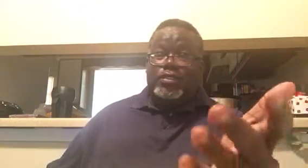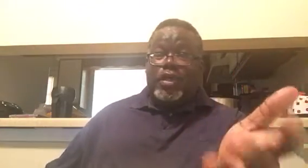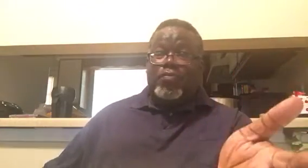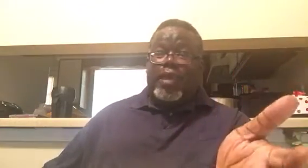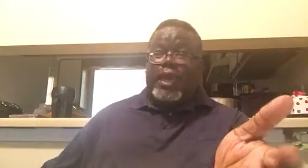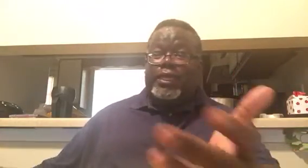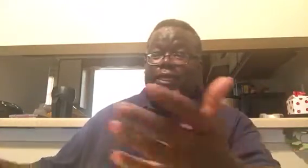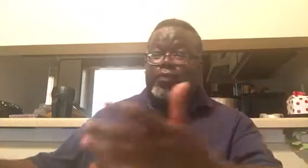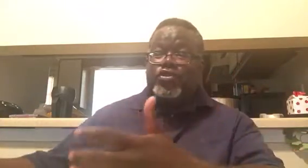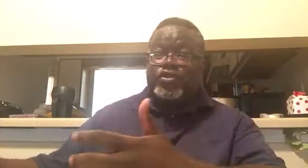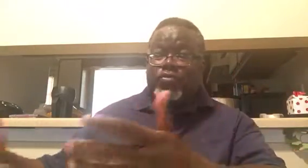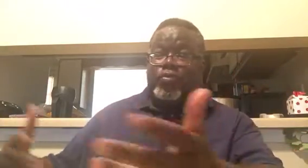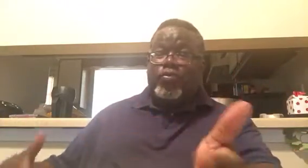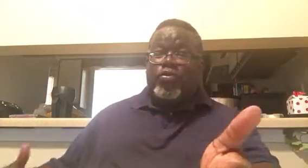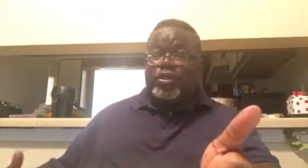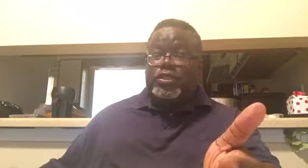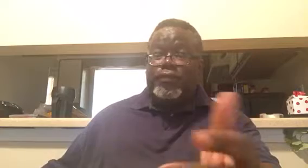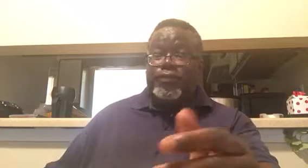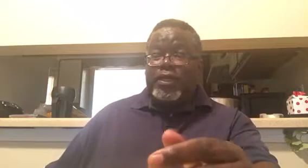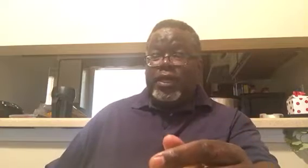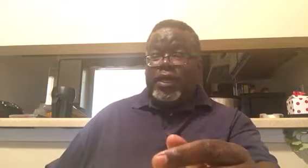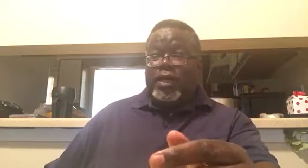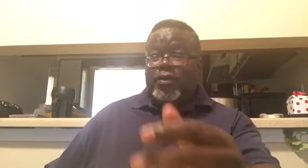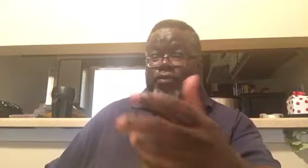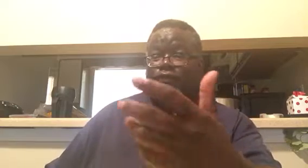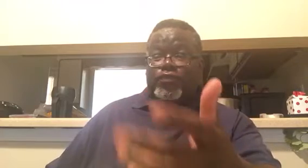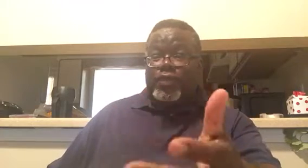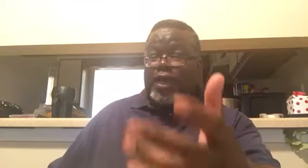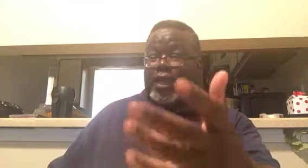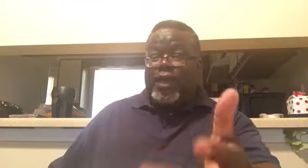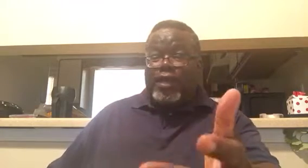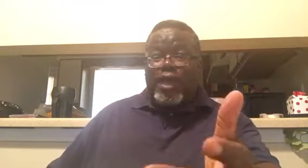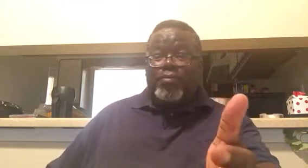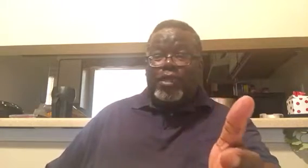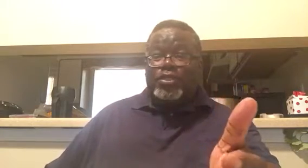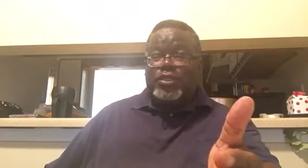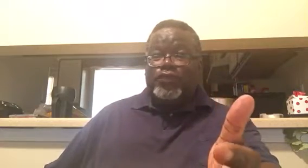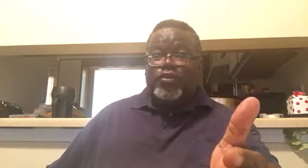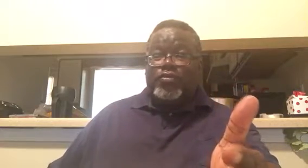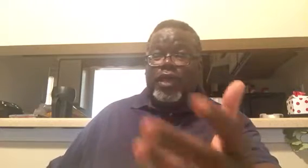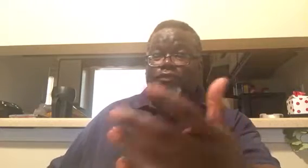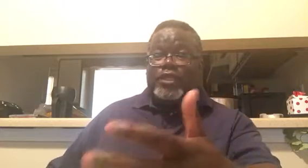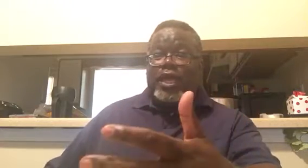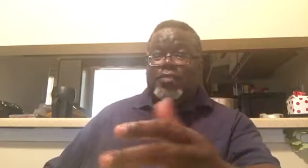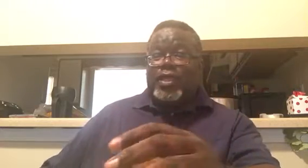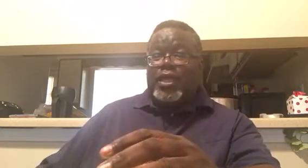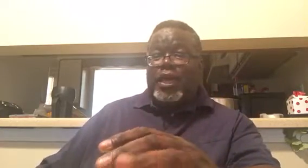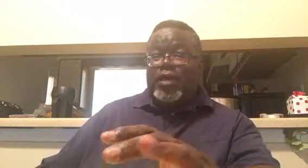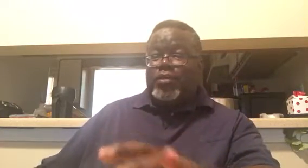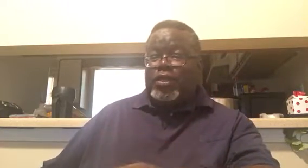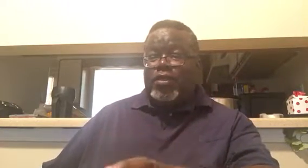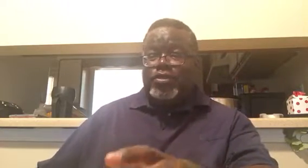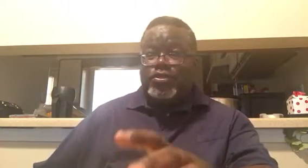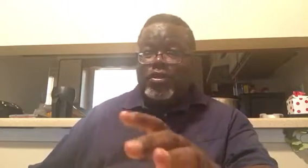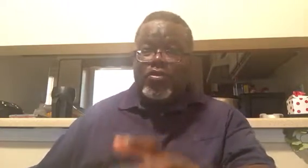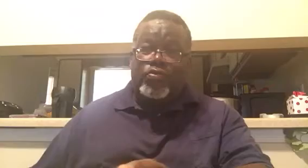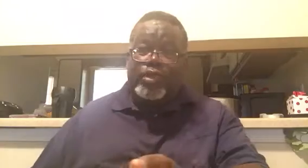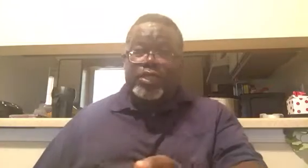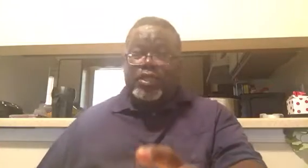come back and give you some reports. We've got a lot of comments. If you have time, I would encourage you to go and read the